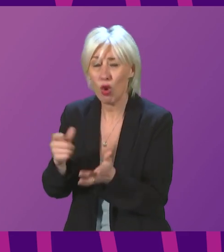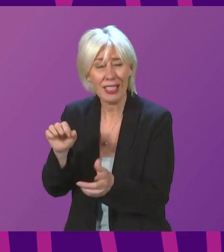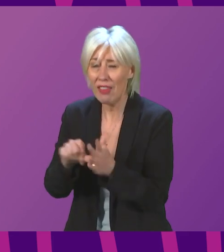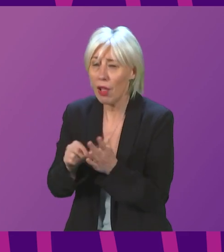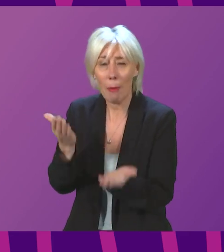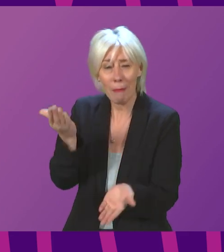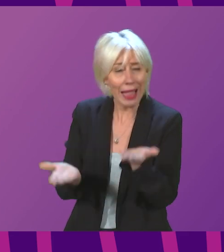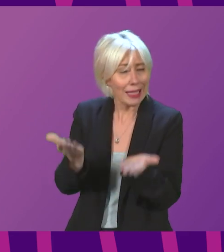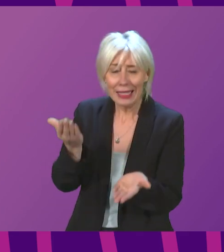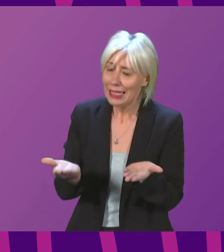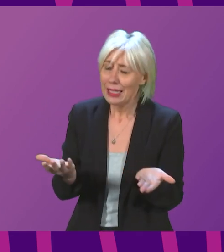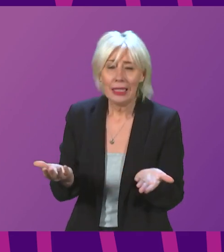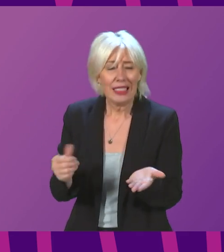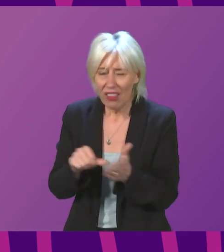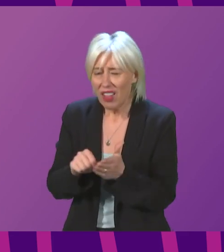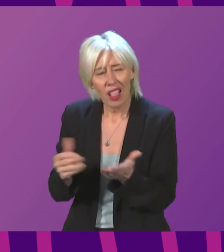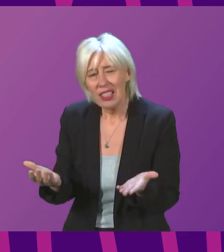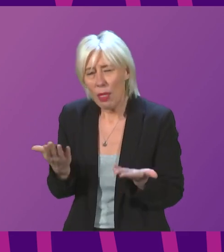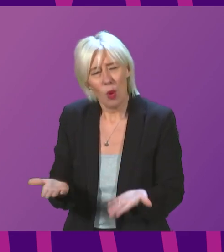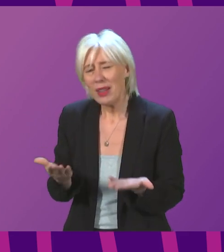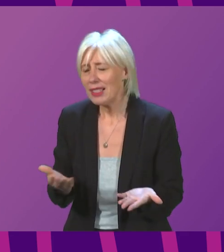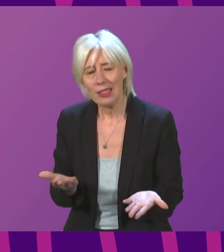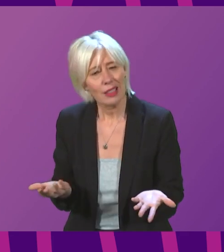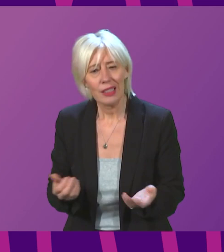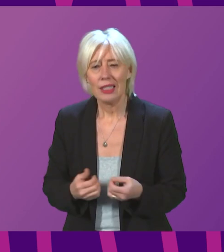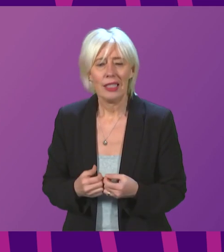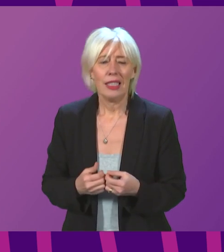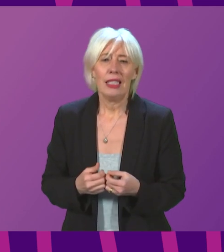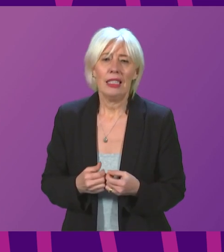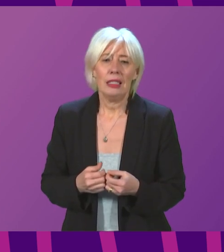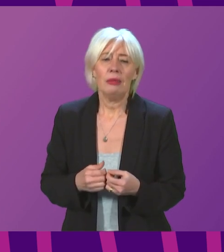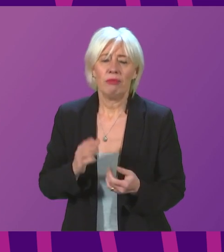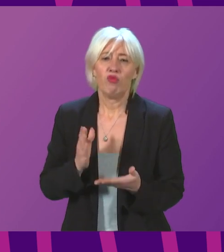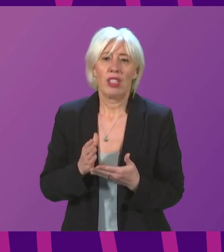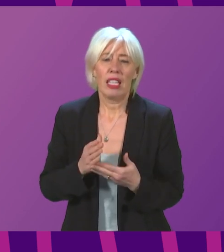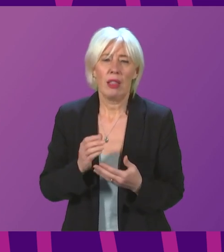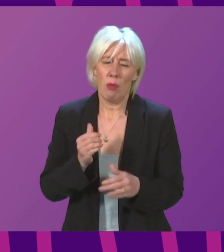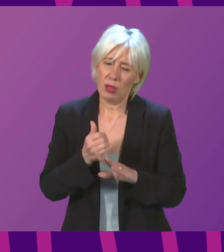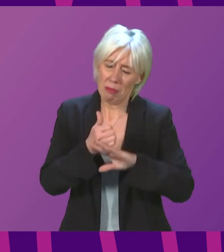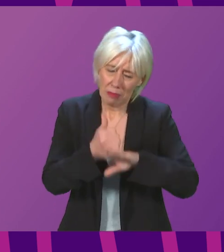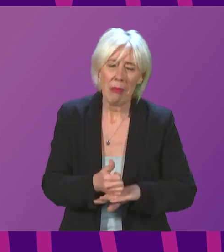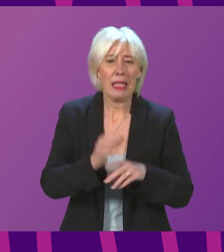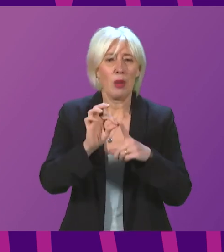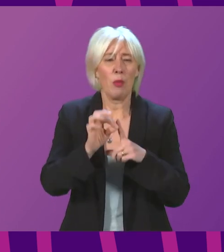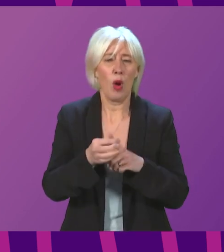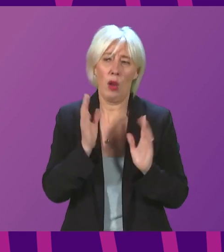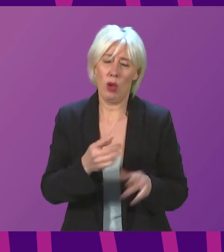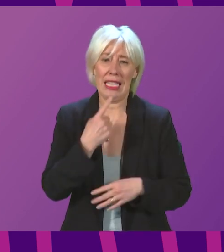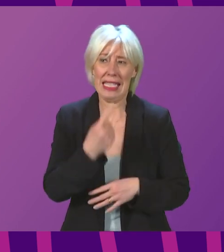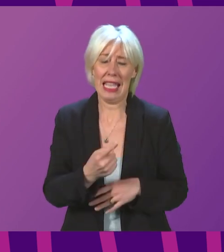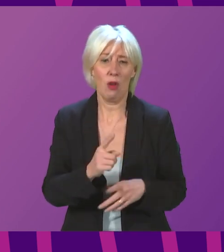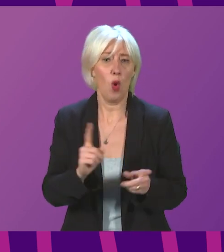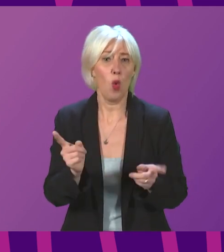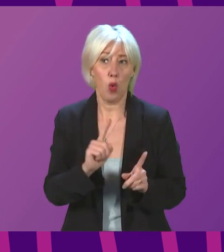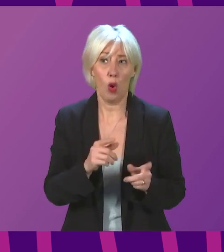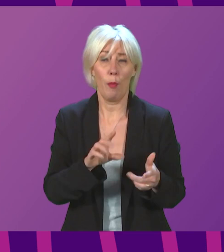balance to strike, particularly at this moment. And I think the first and perhaps most fundamental point to make is this one, because